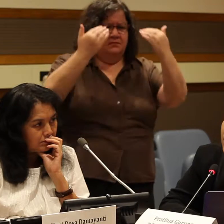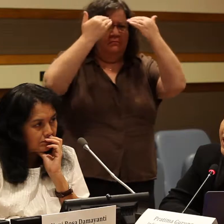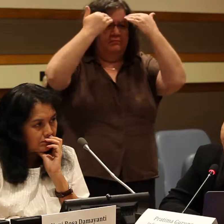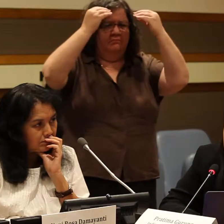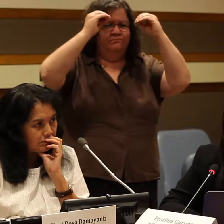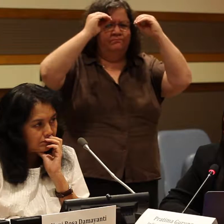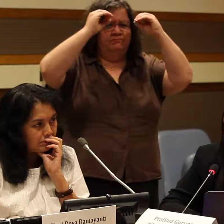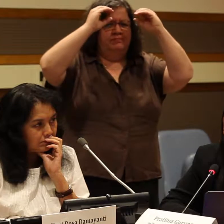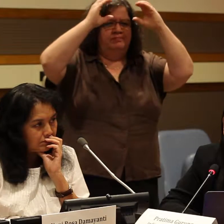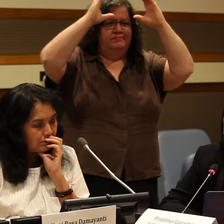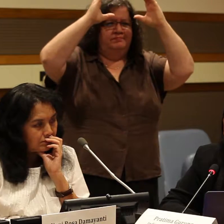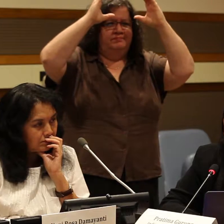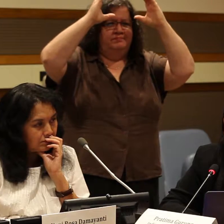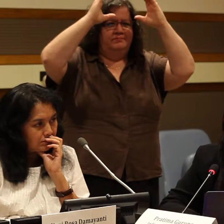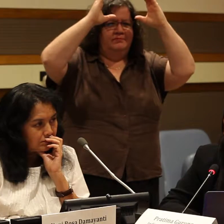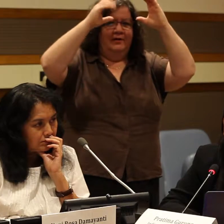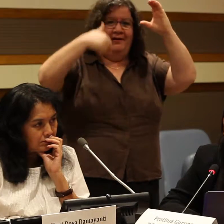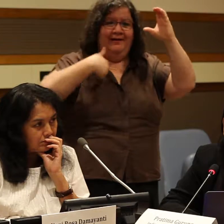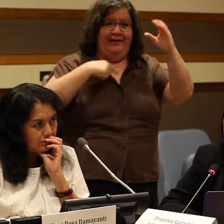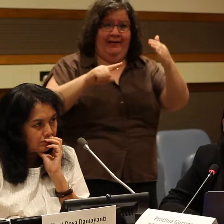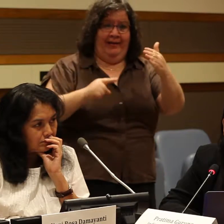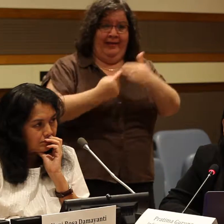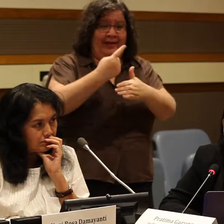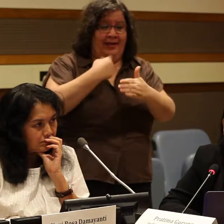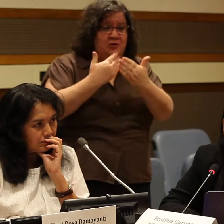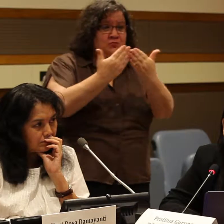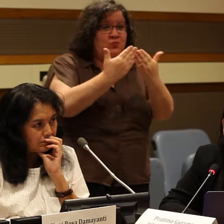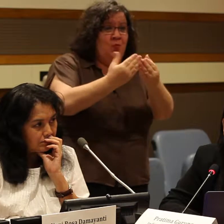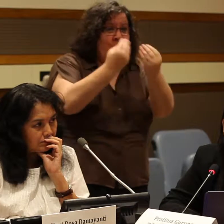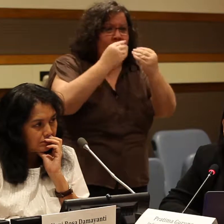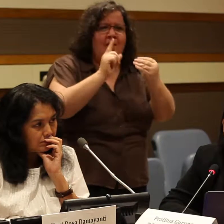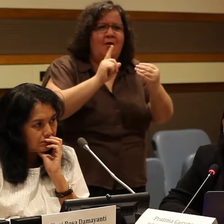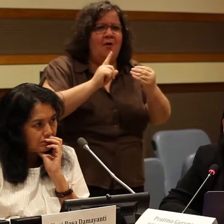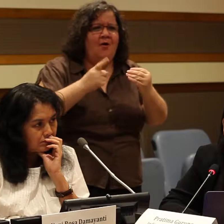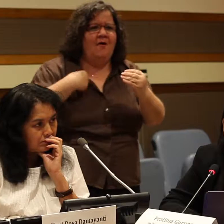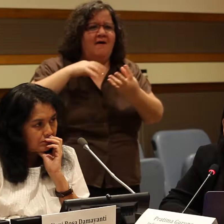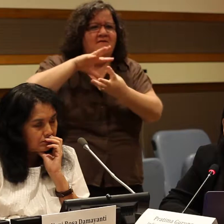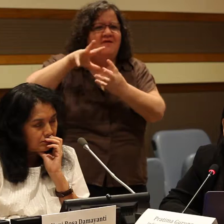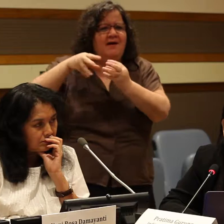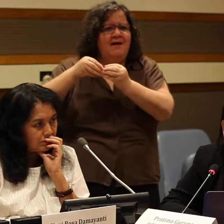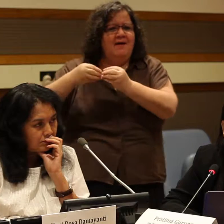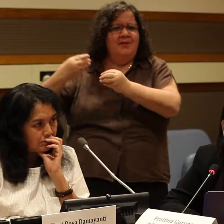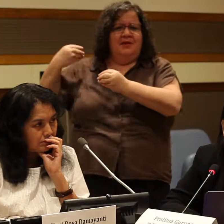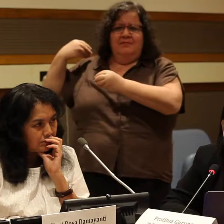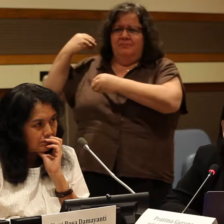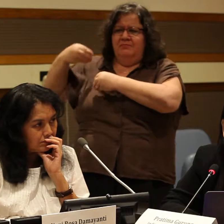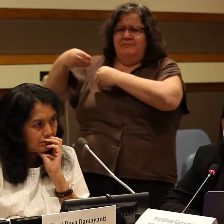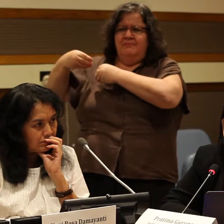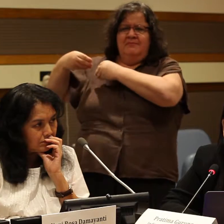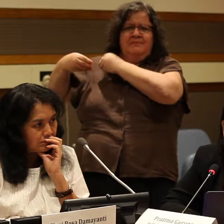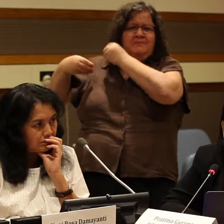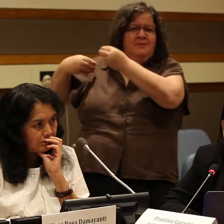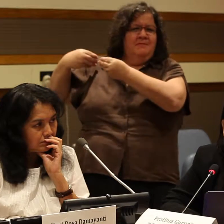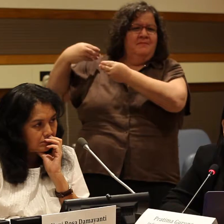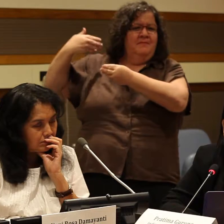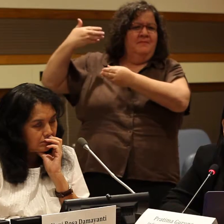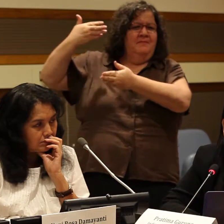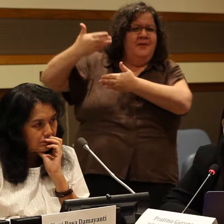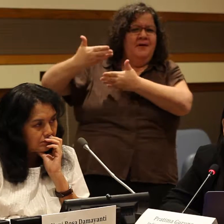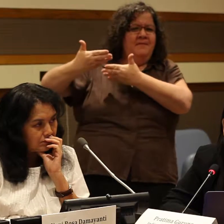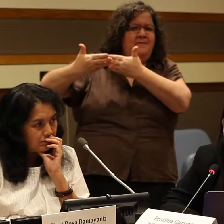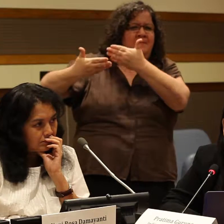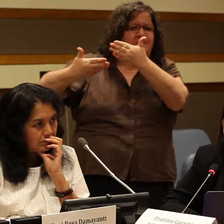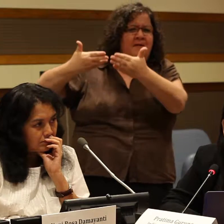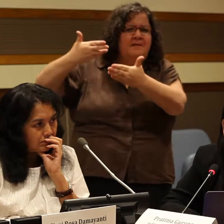developed through generations. As many Indigenous communities have survived through cycles of environmental change that includes